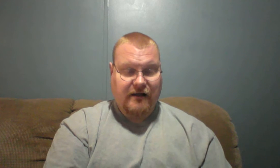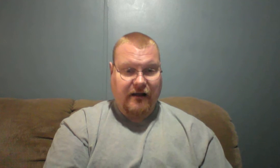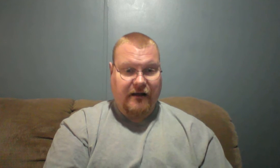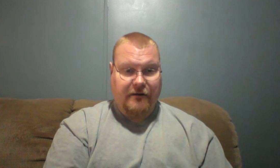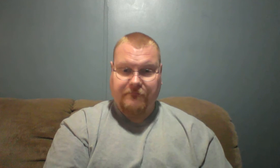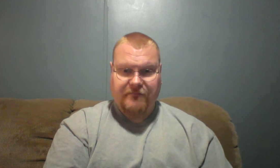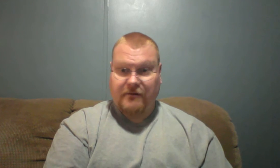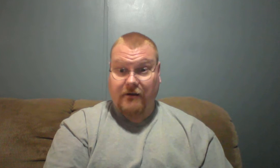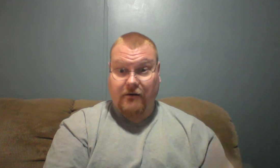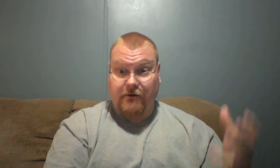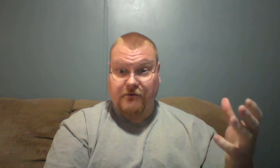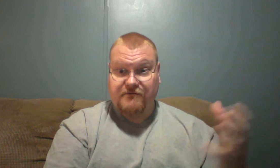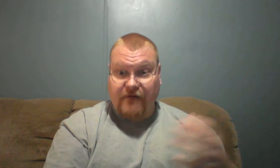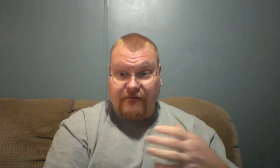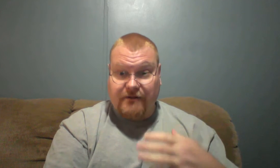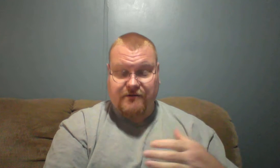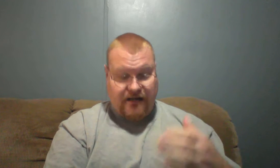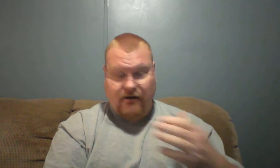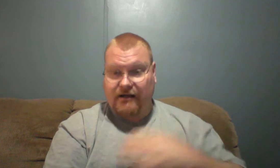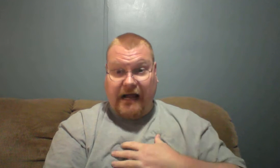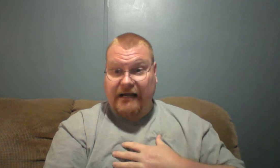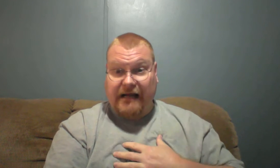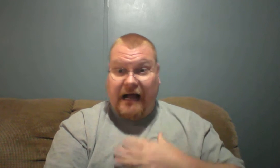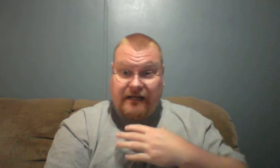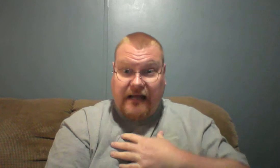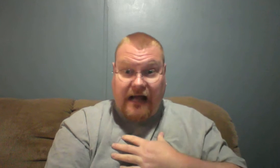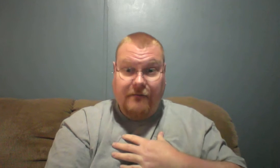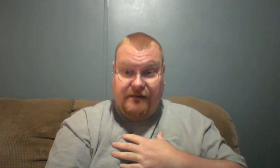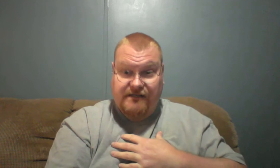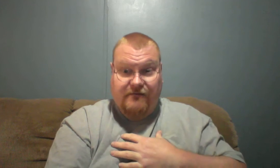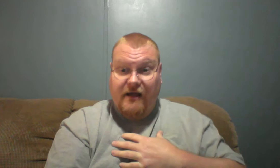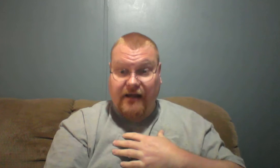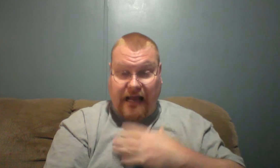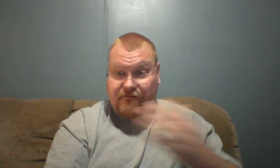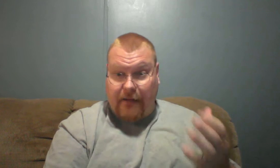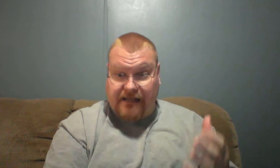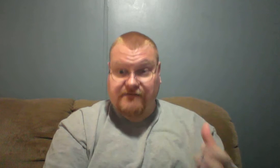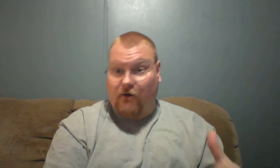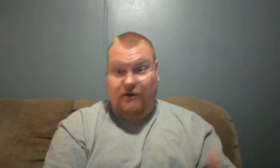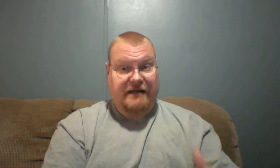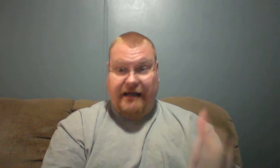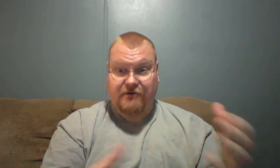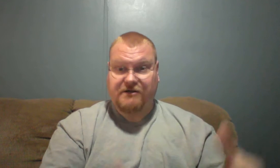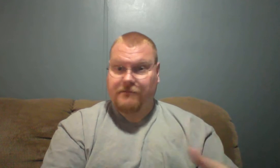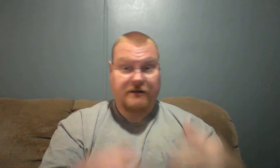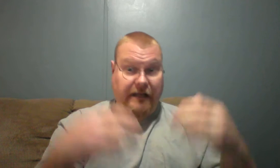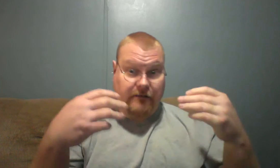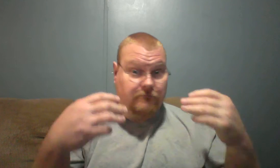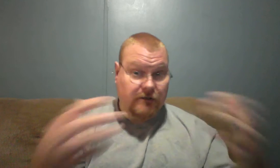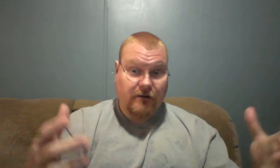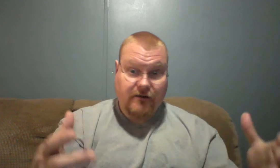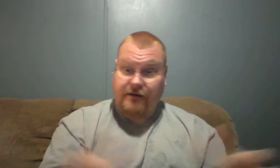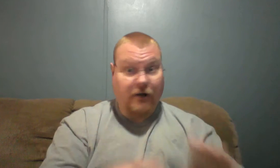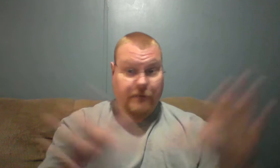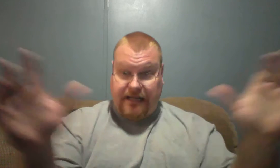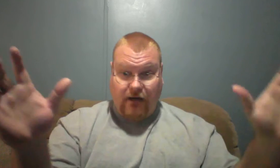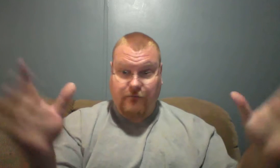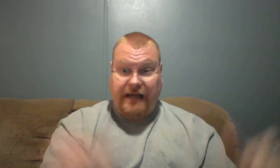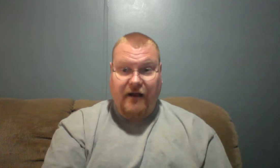uh, you know, who knows five minutes from now, I could, I could have myself could have a massive heart attack or something and, you know, be gone, be out of